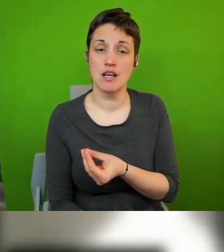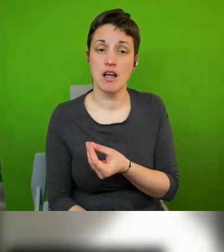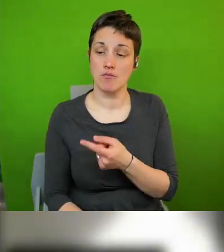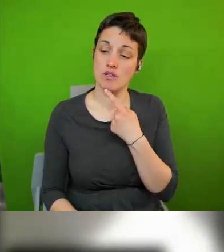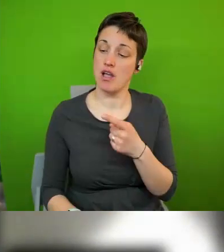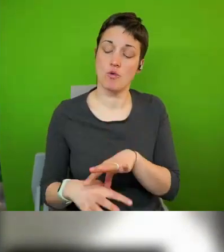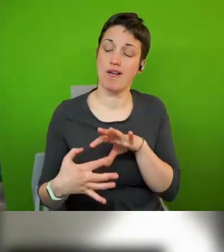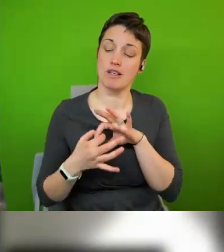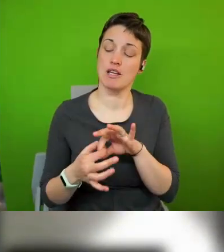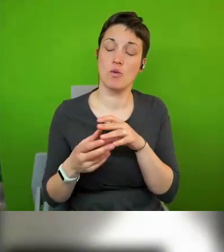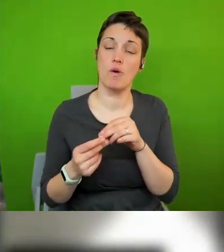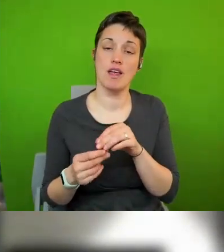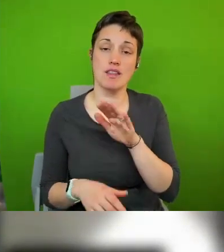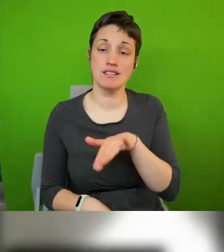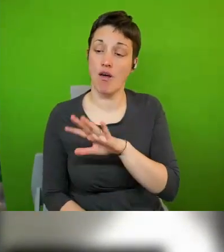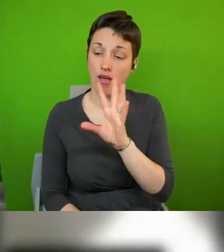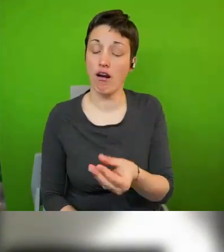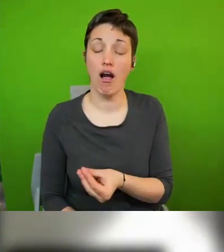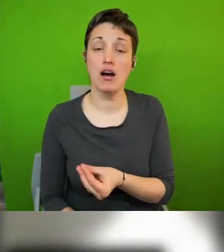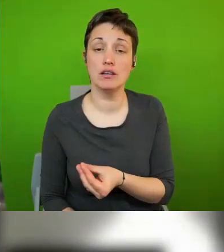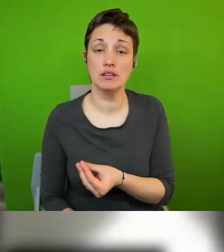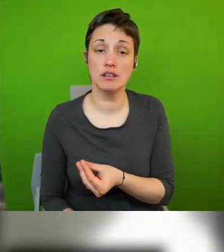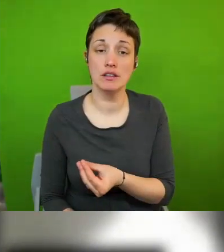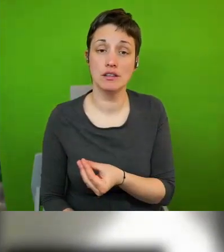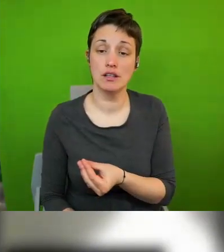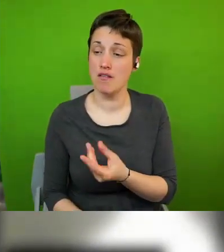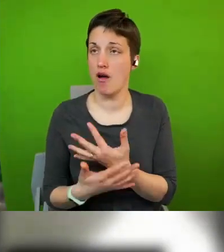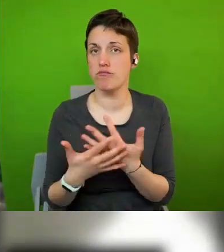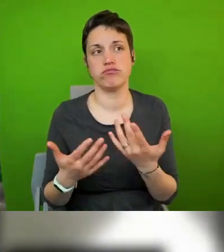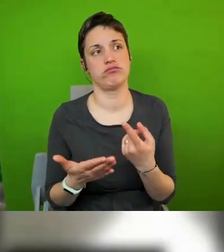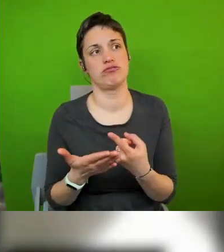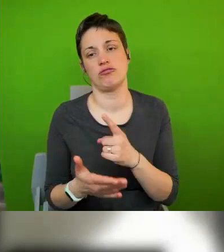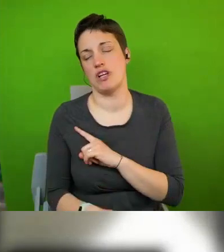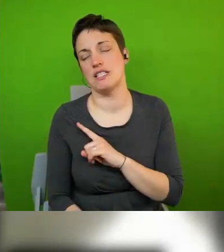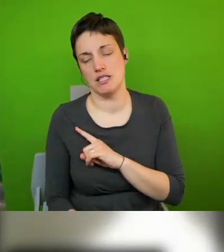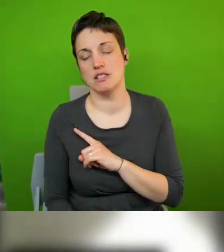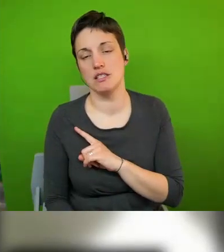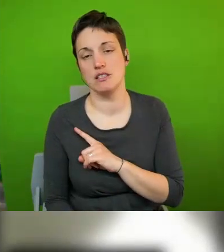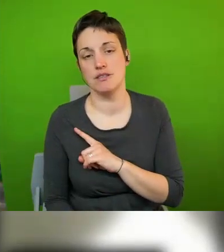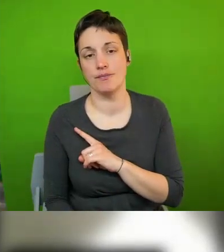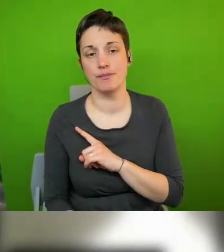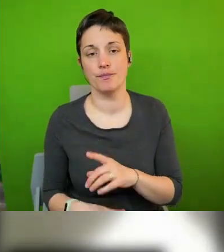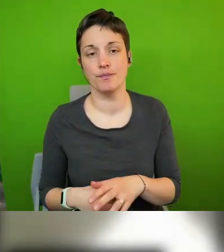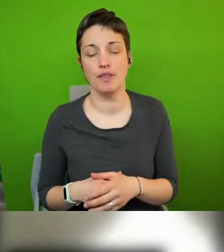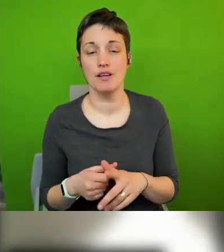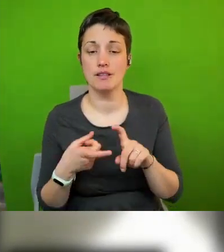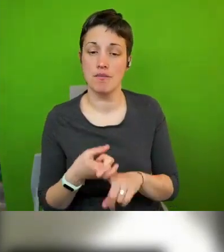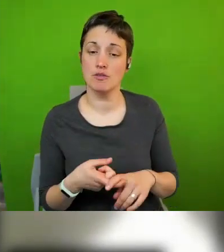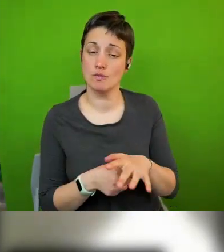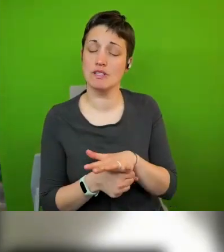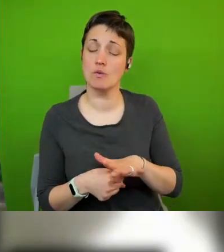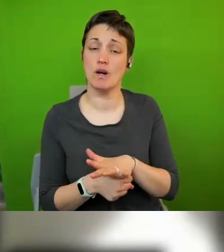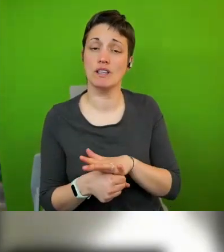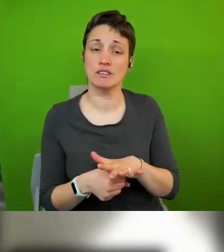south apartheid south africa uh for for for a number of reasons um and depending on the situation that may of course be